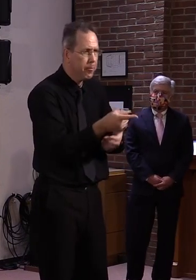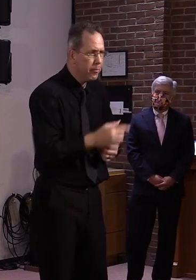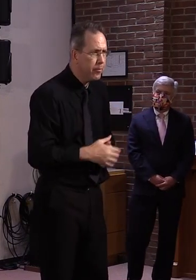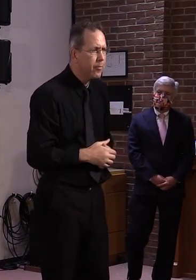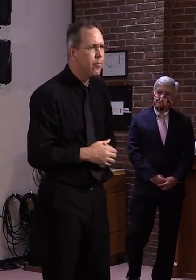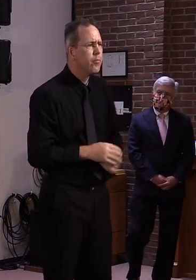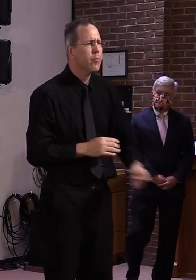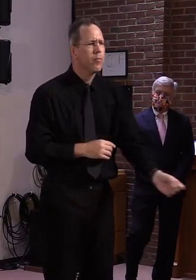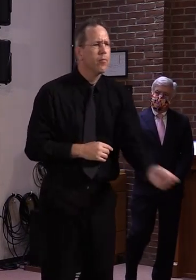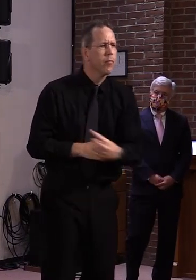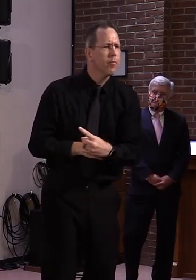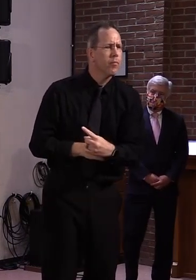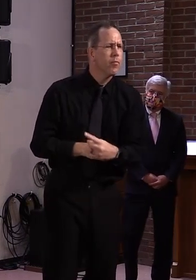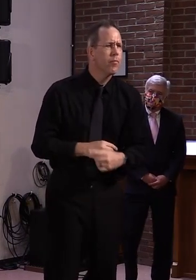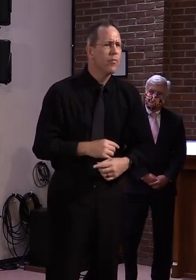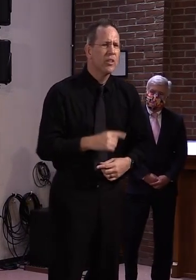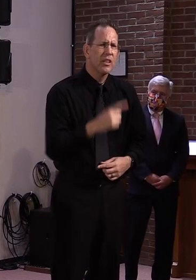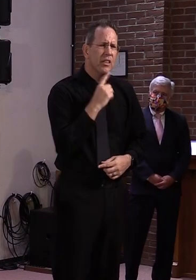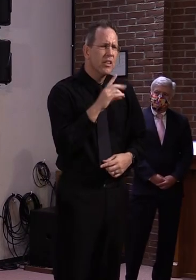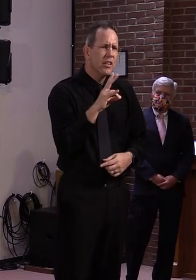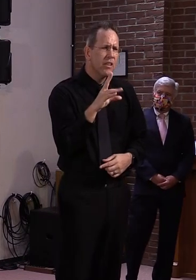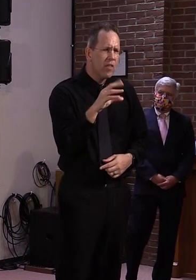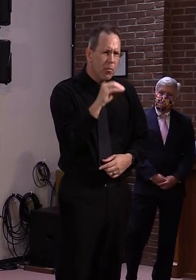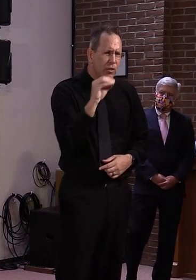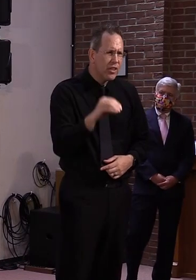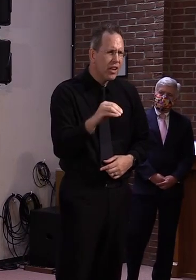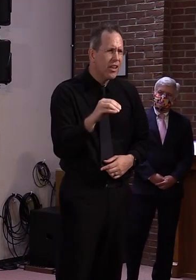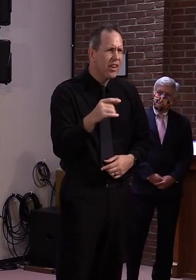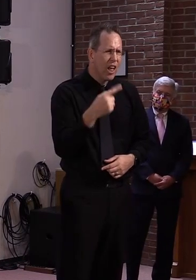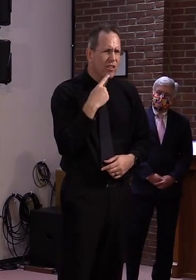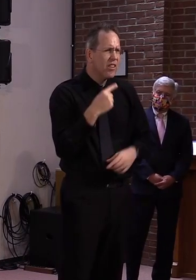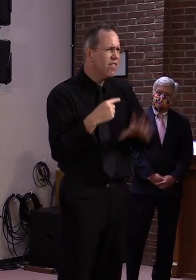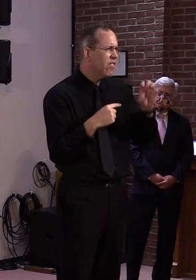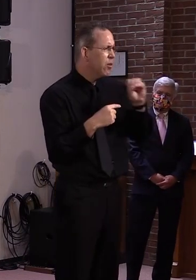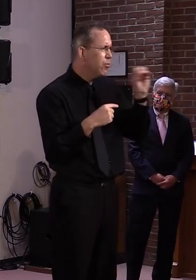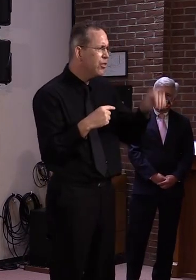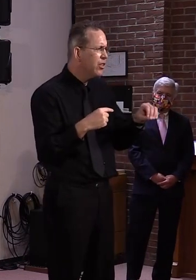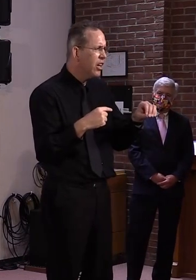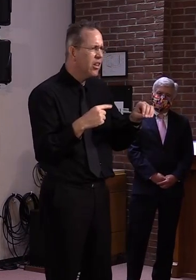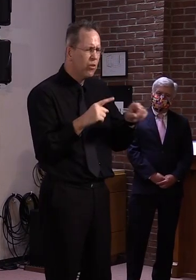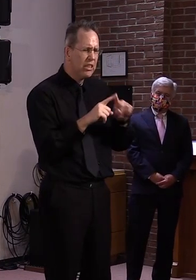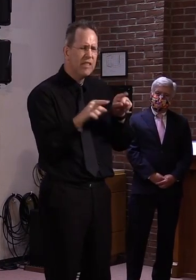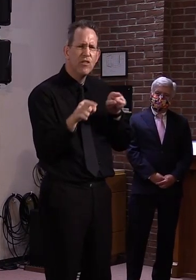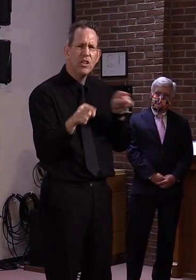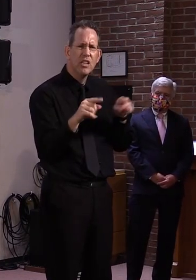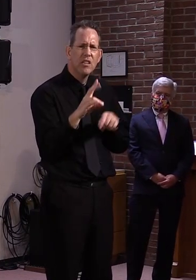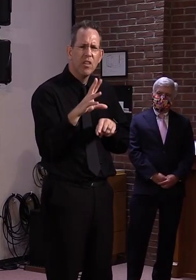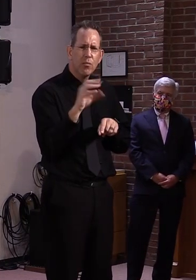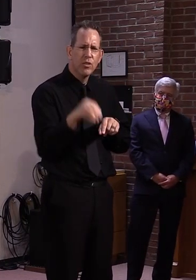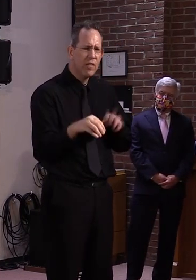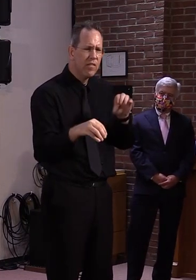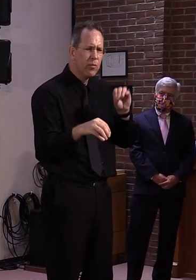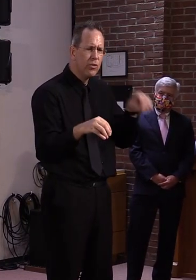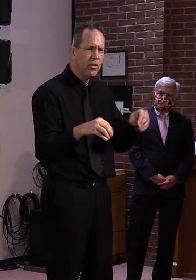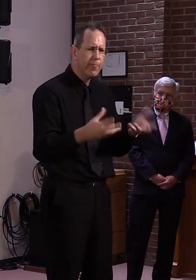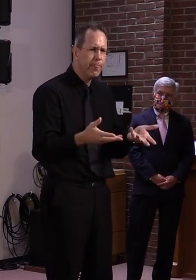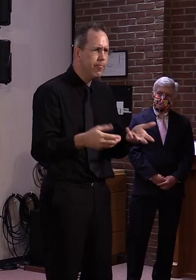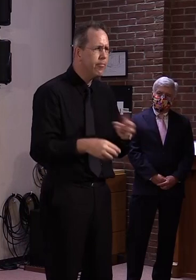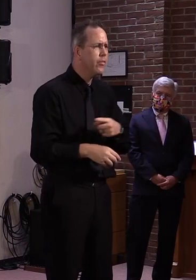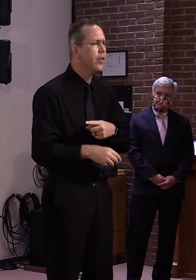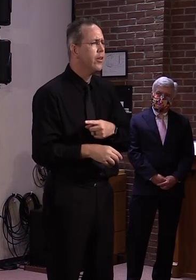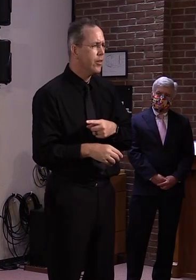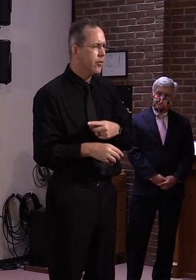is the mechanism for that? As soon as H 966 becomes law, we will, um, have that question in the system.